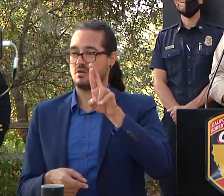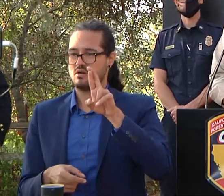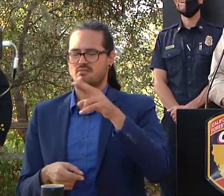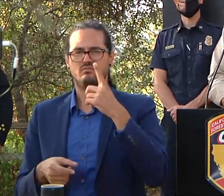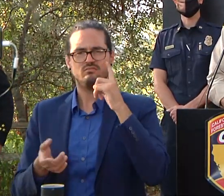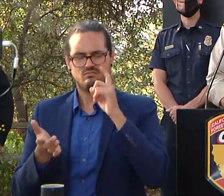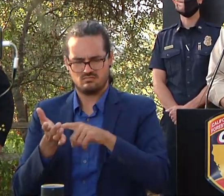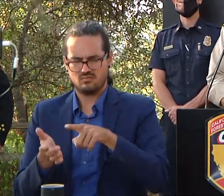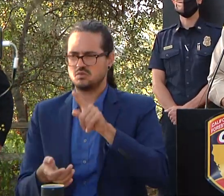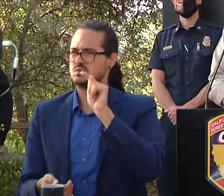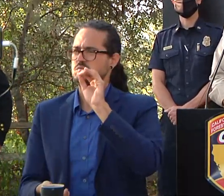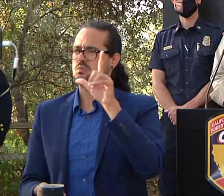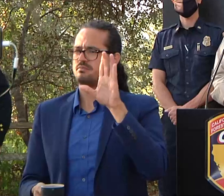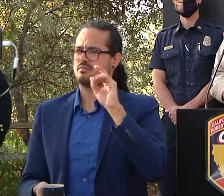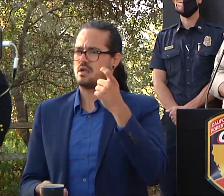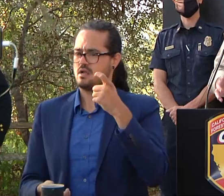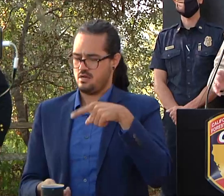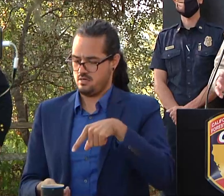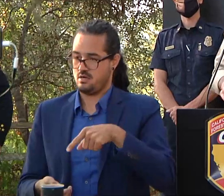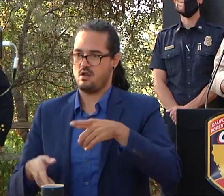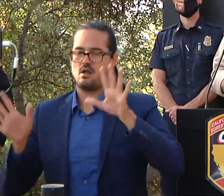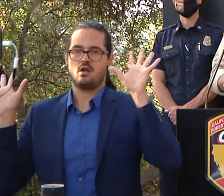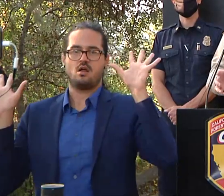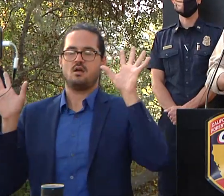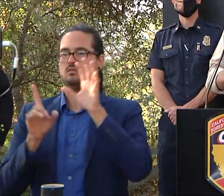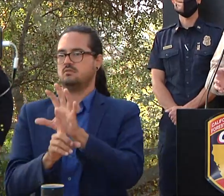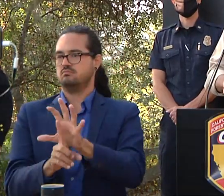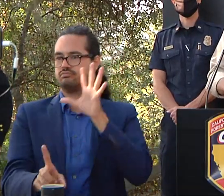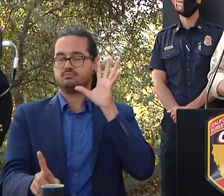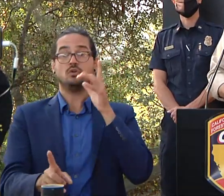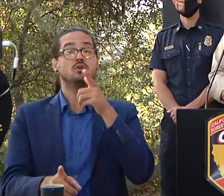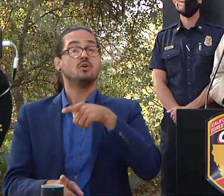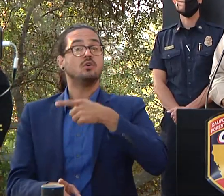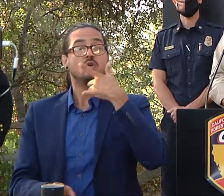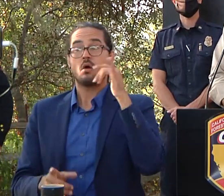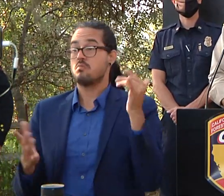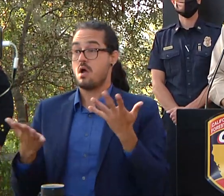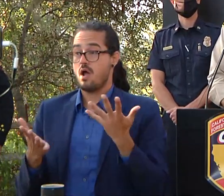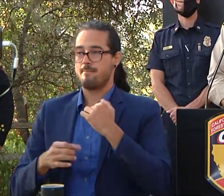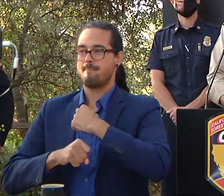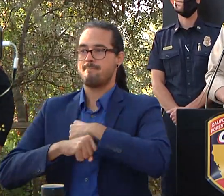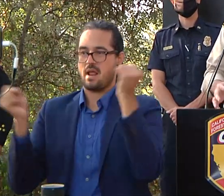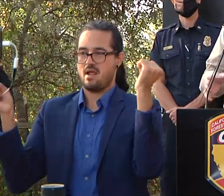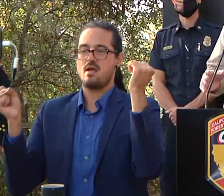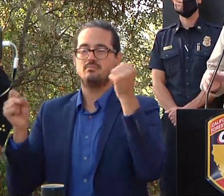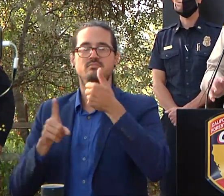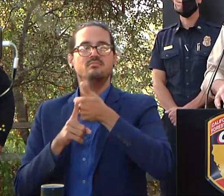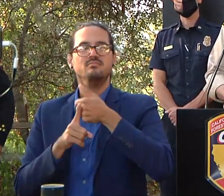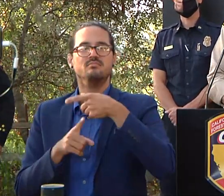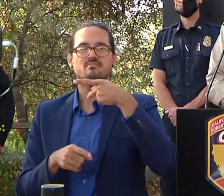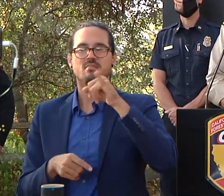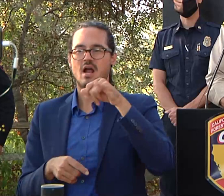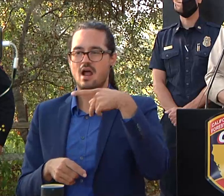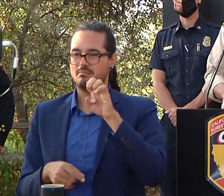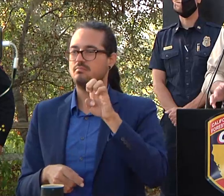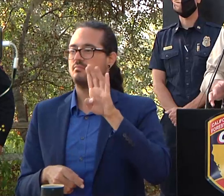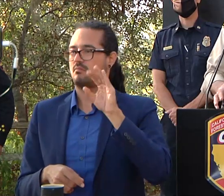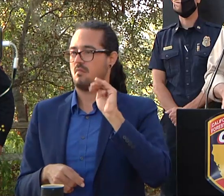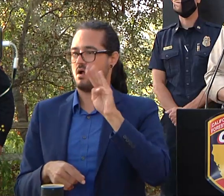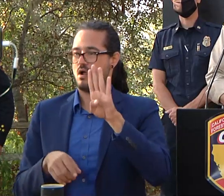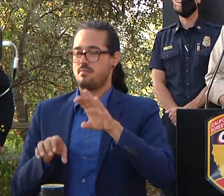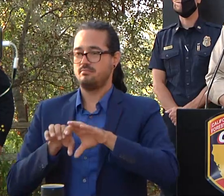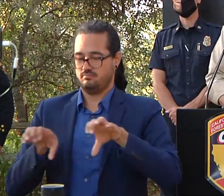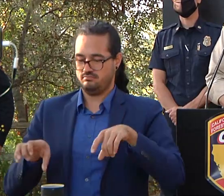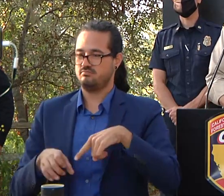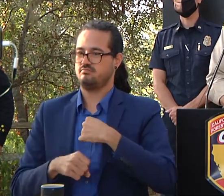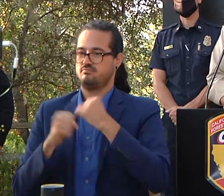it looked like a pipe bomb there was also some some other explosive type materials uh and obviously concerning concerning concerning concerning